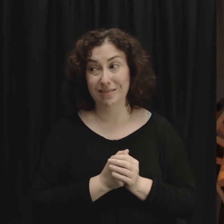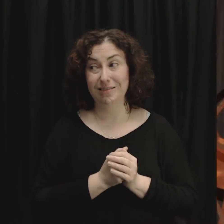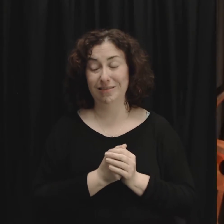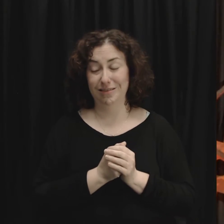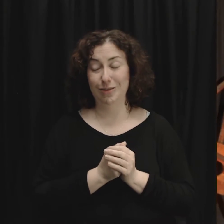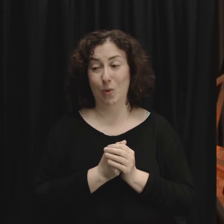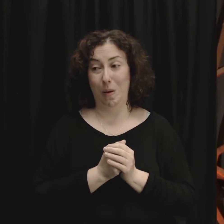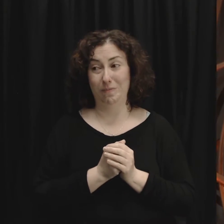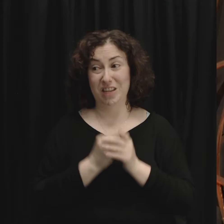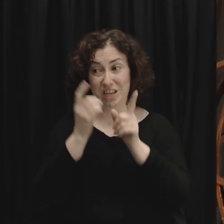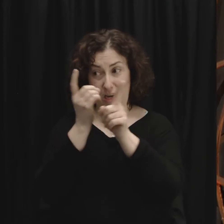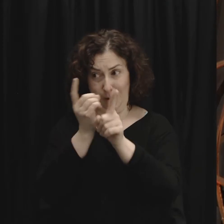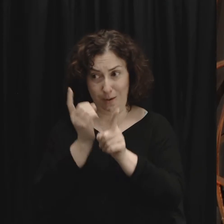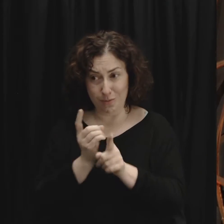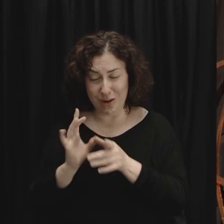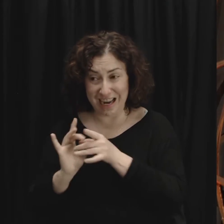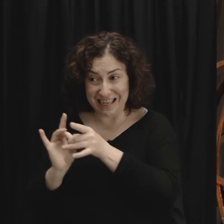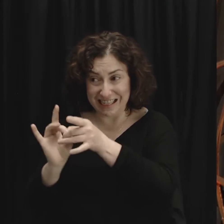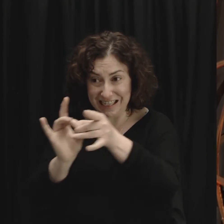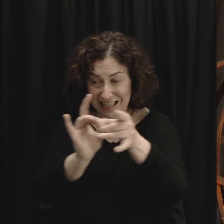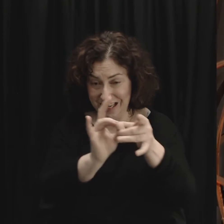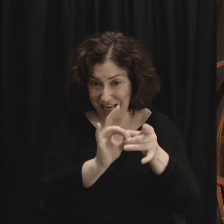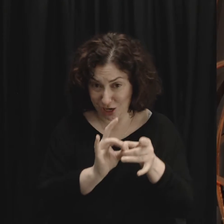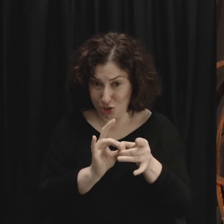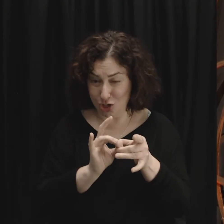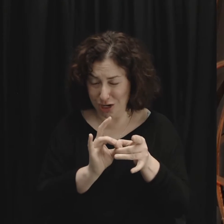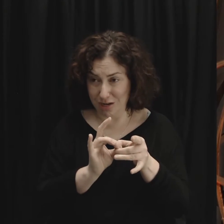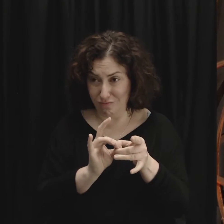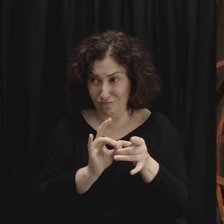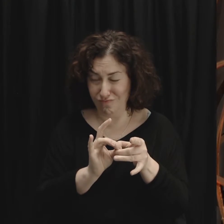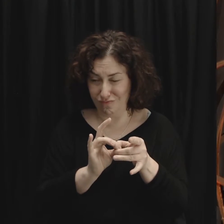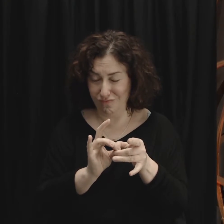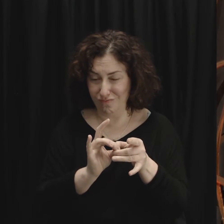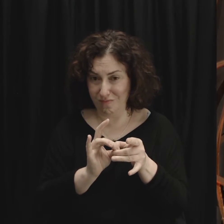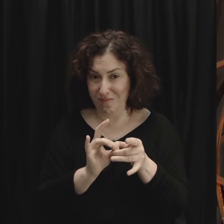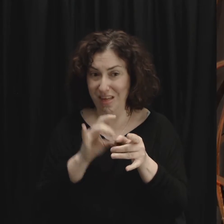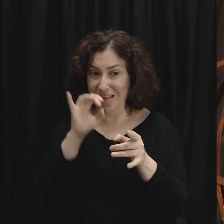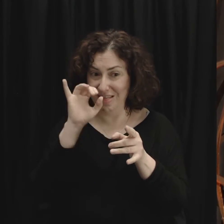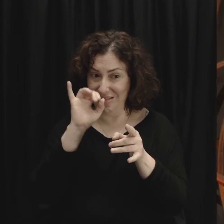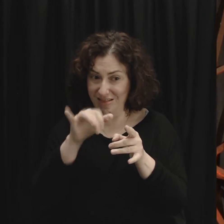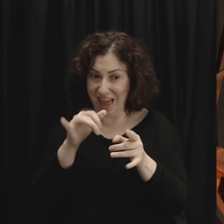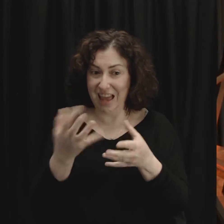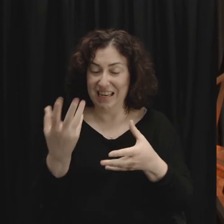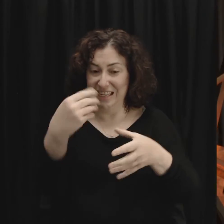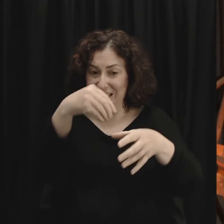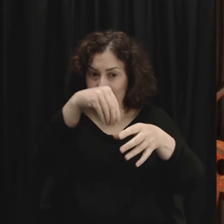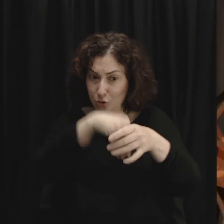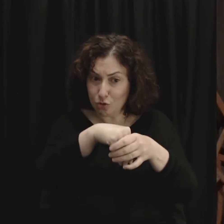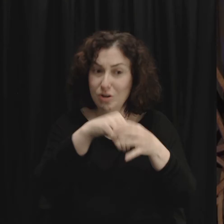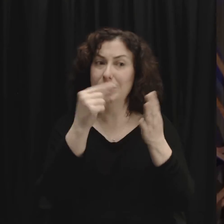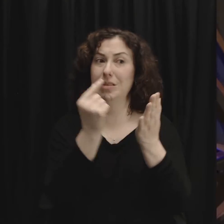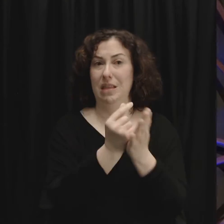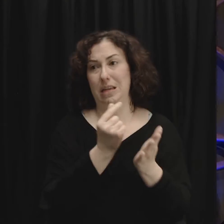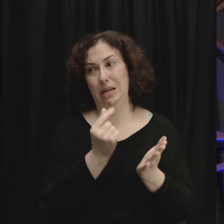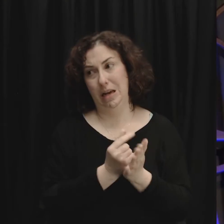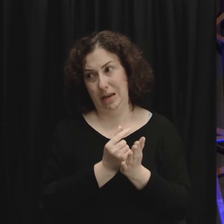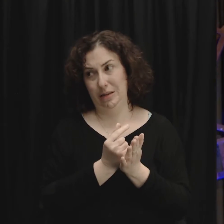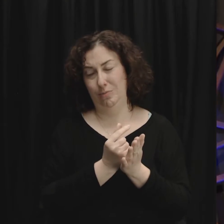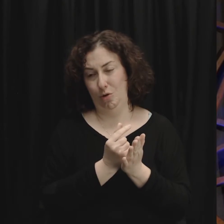reconciliation has its foundation in the very gospel message itself the reason that you